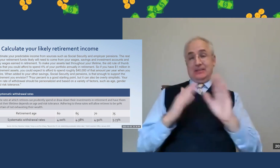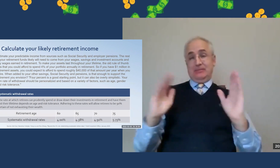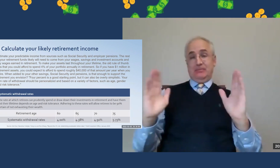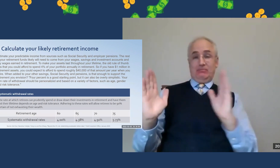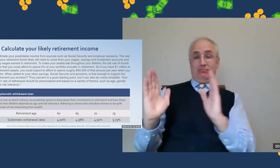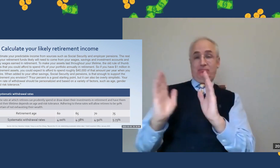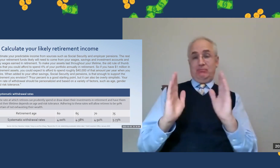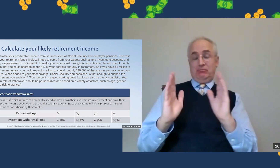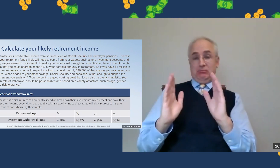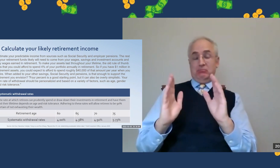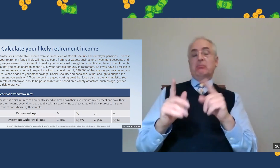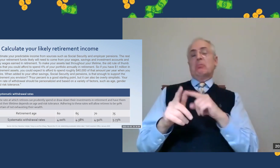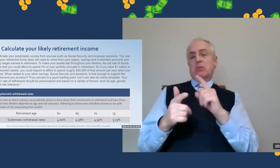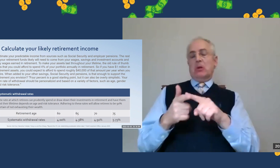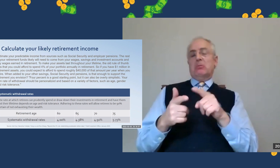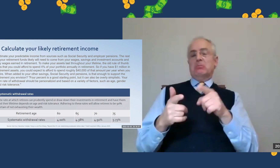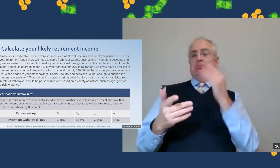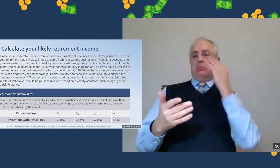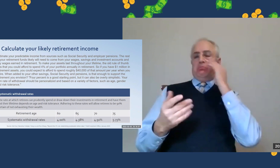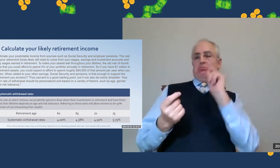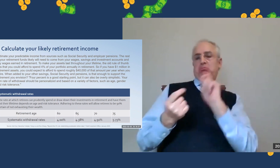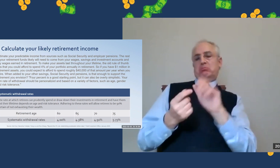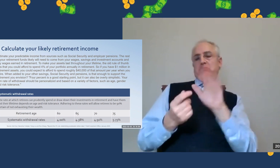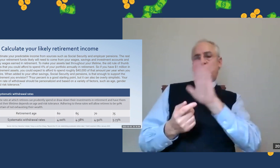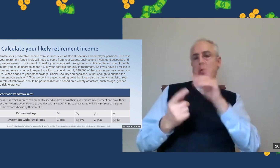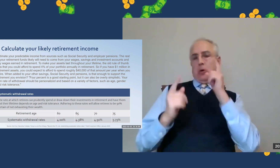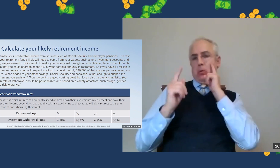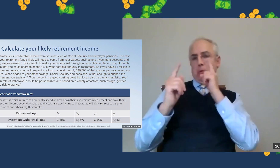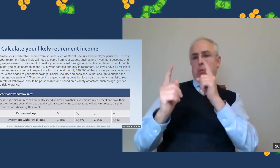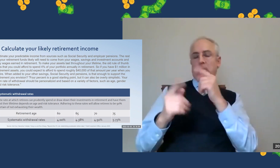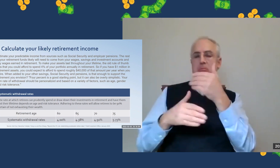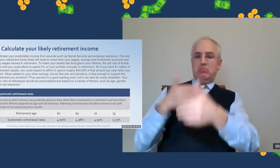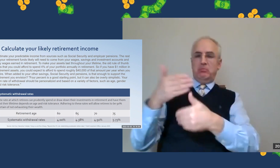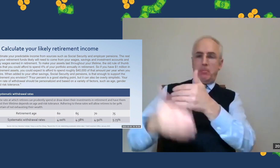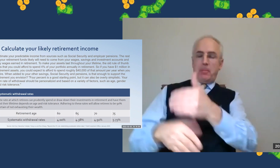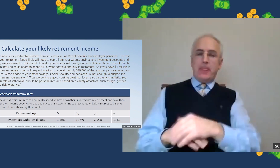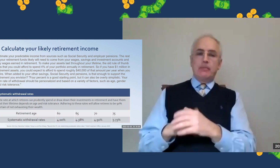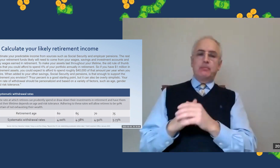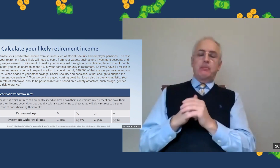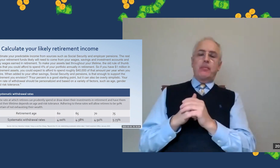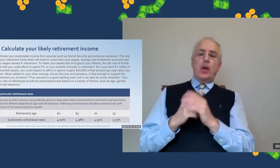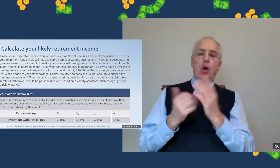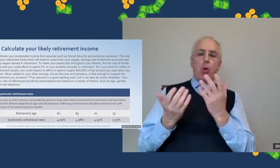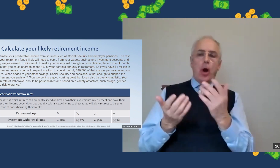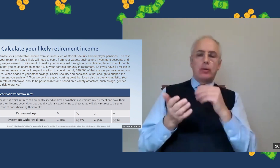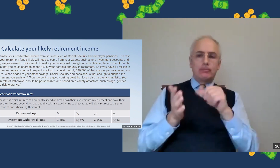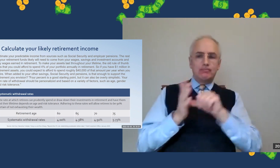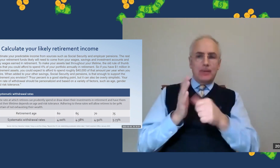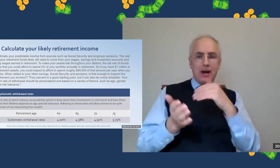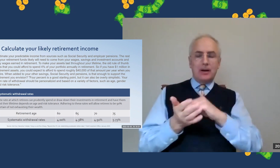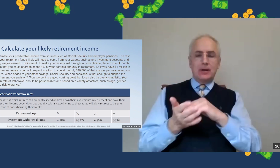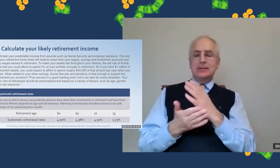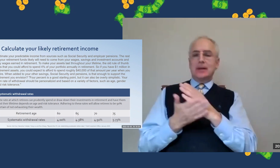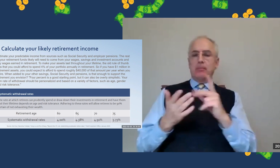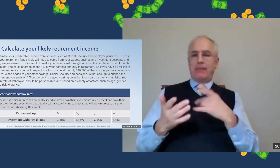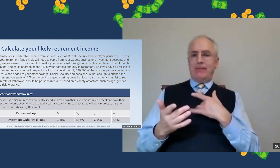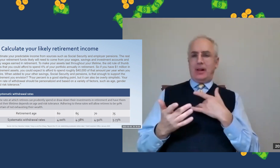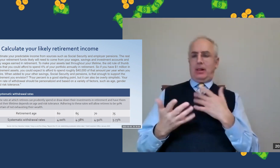have in savings, 4%, 4.3%, et cetera. And that will assist you in setting up that